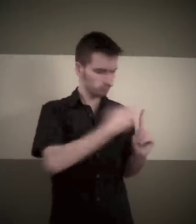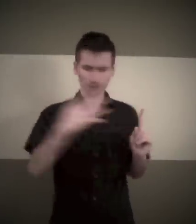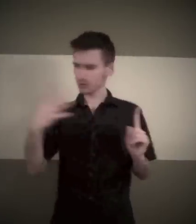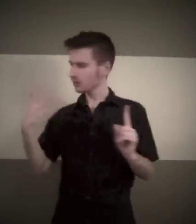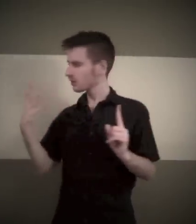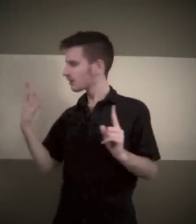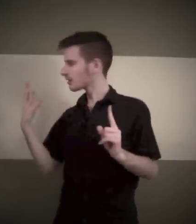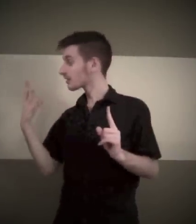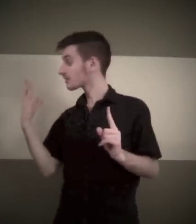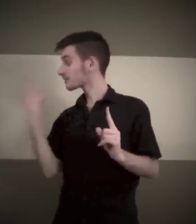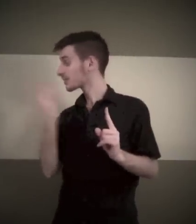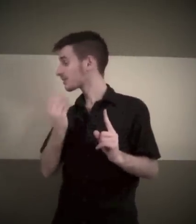did it all